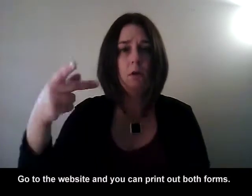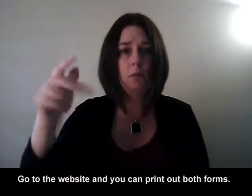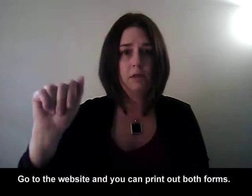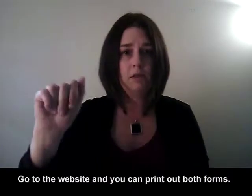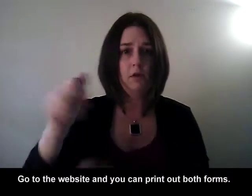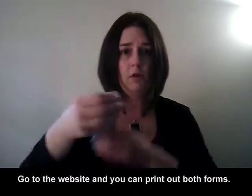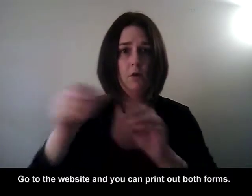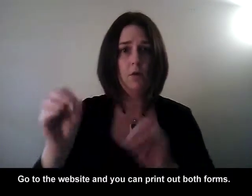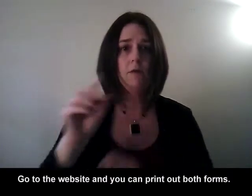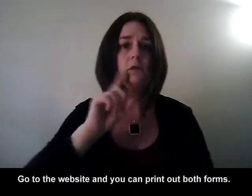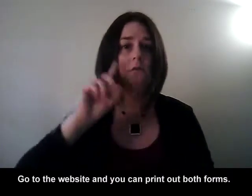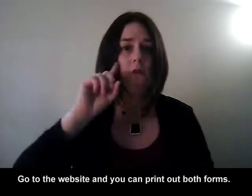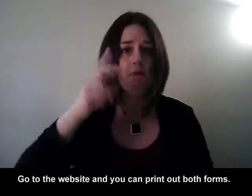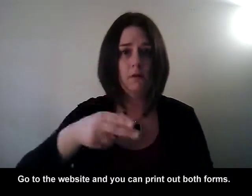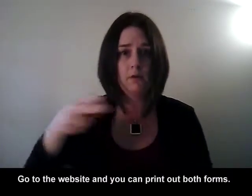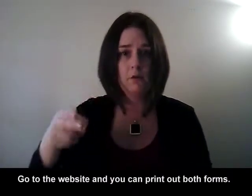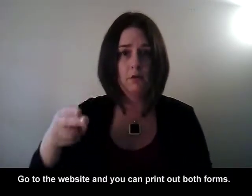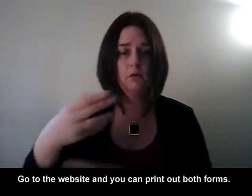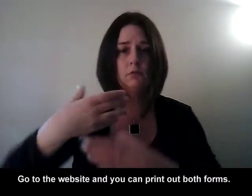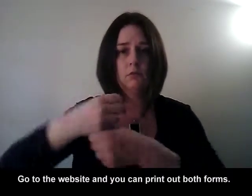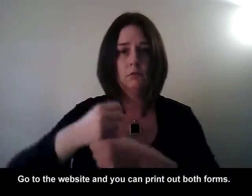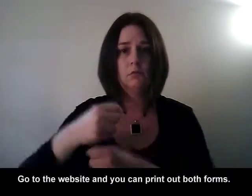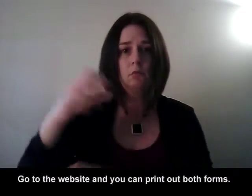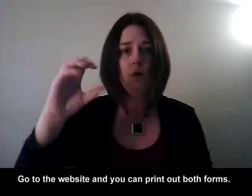Go to the website and you can print out both forms.